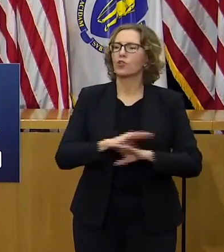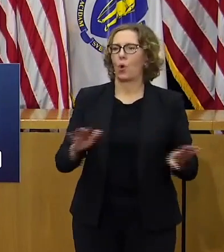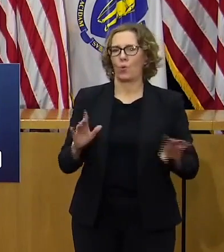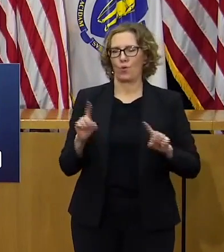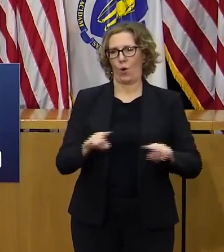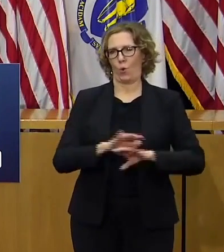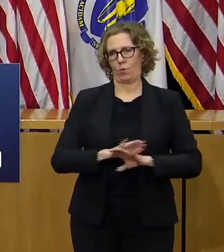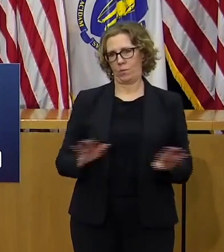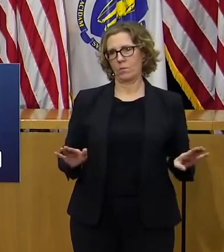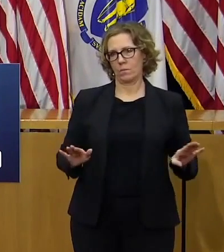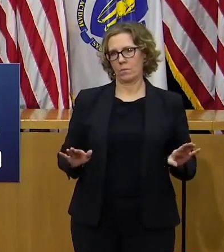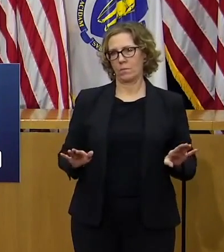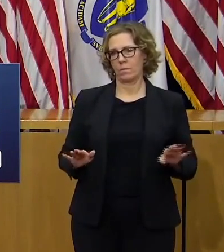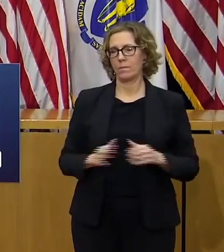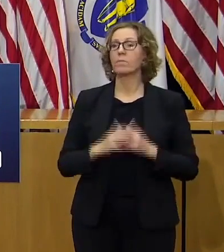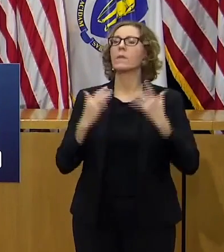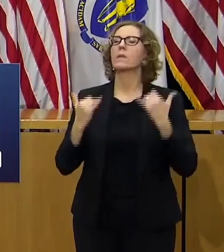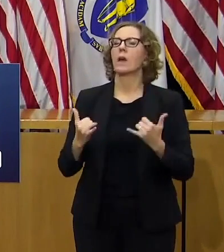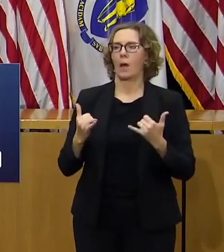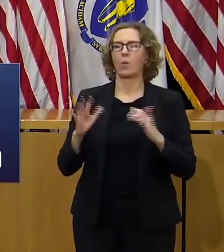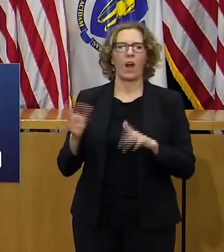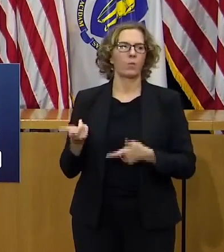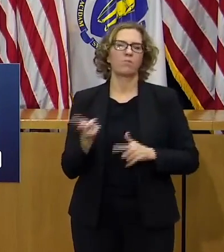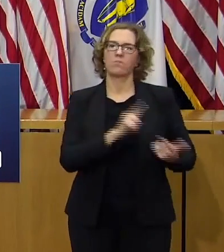with that i'll turn it over to secretary sutters